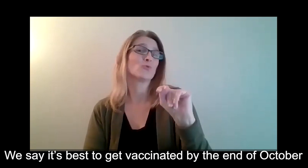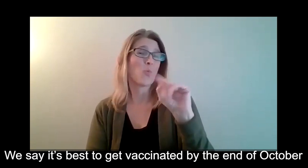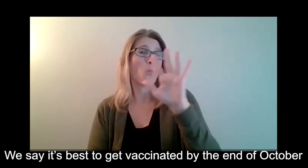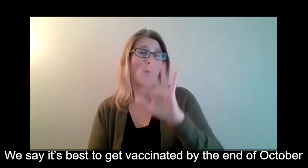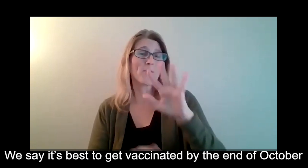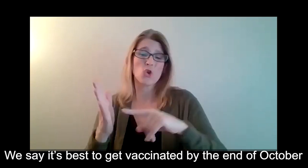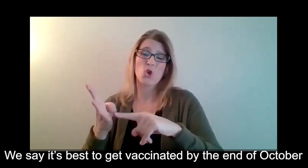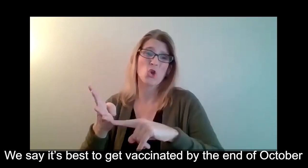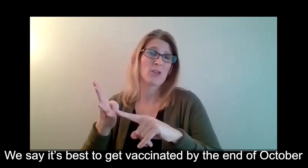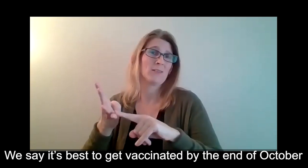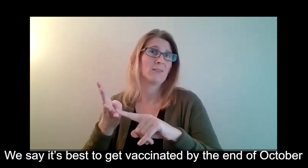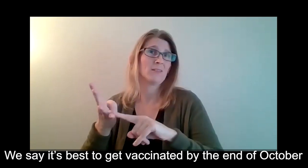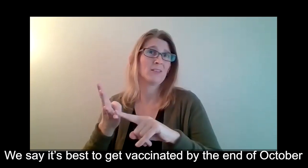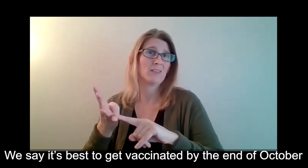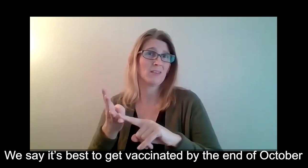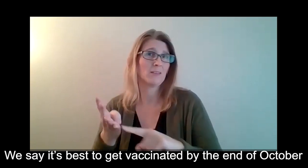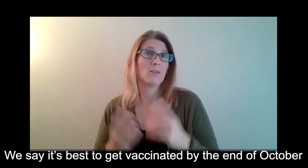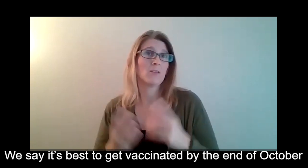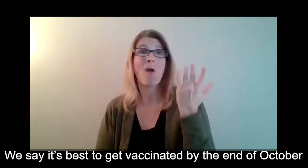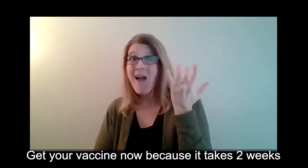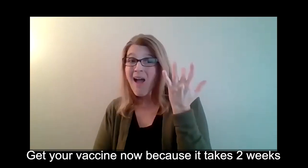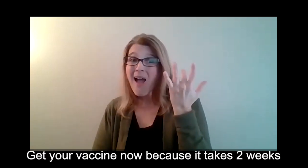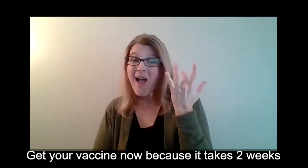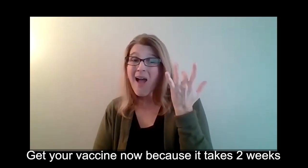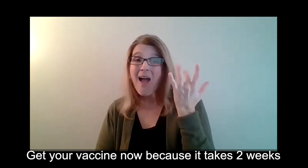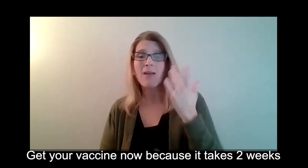It's best to get vaccinated by the end of October.